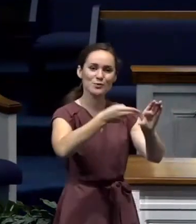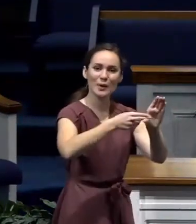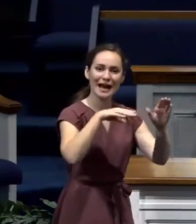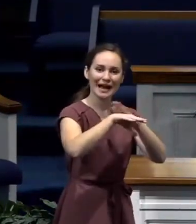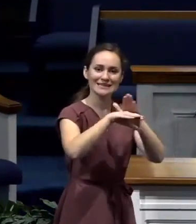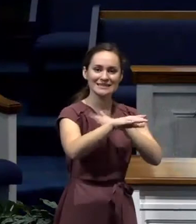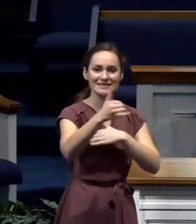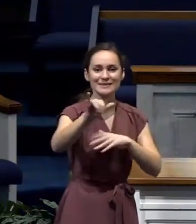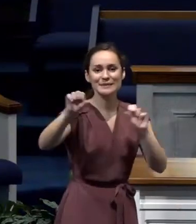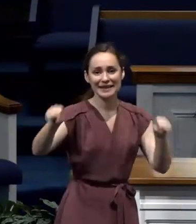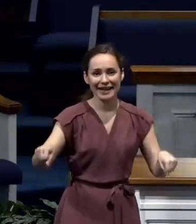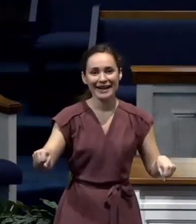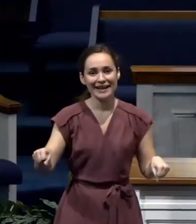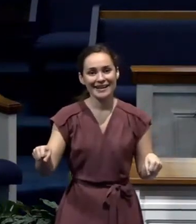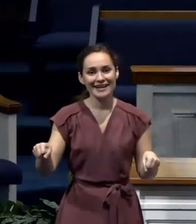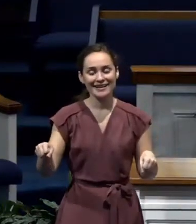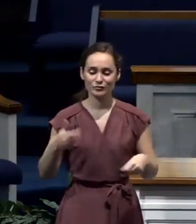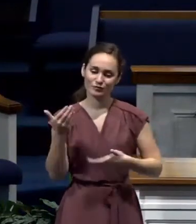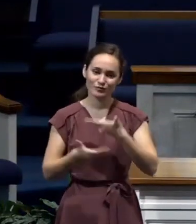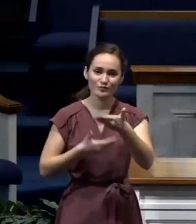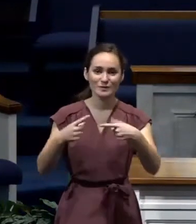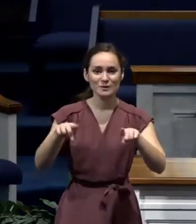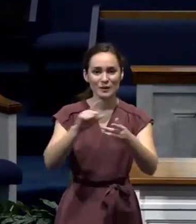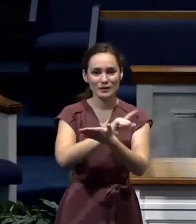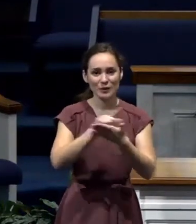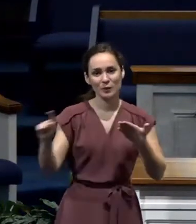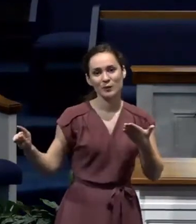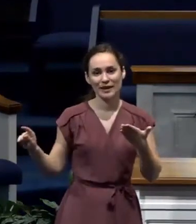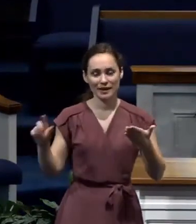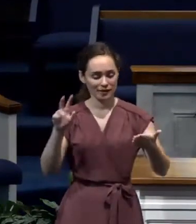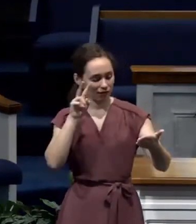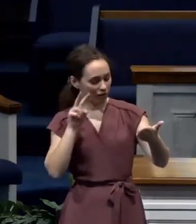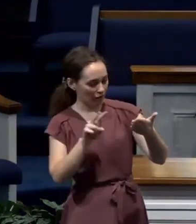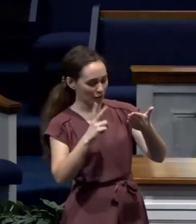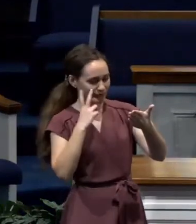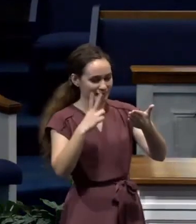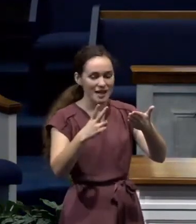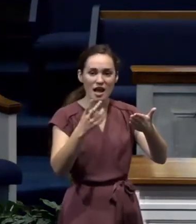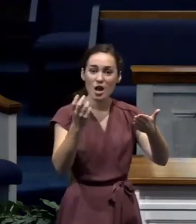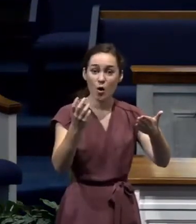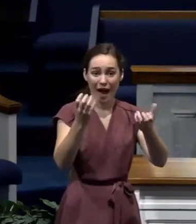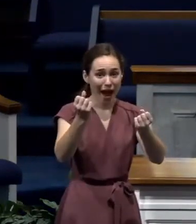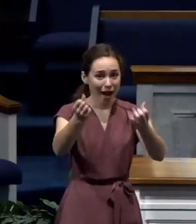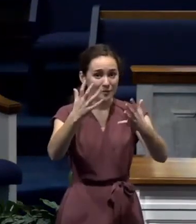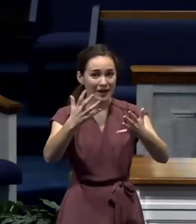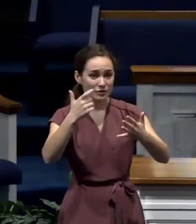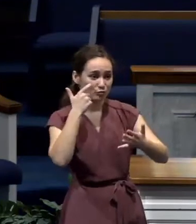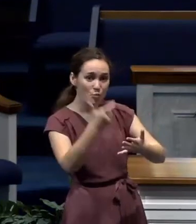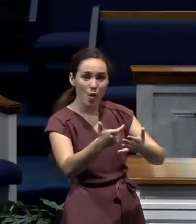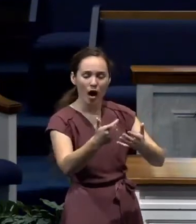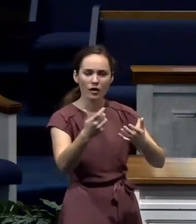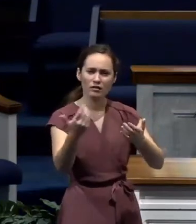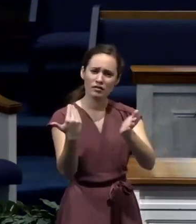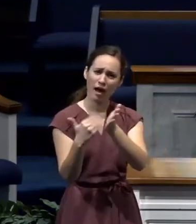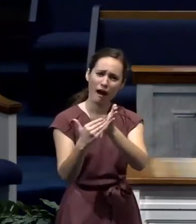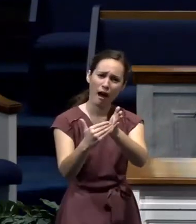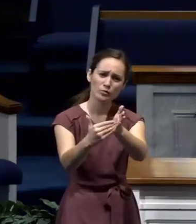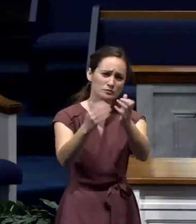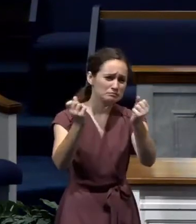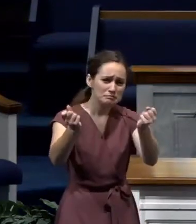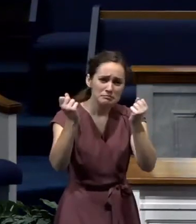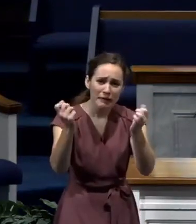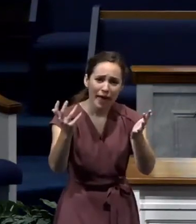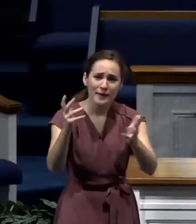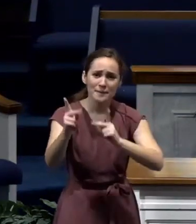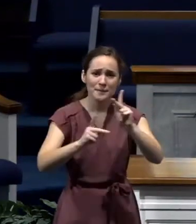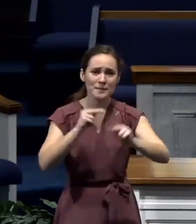them. And later on, we find through the week, there are thousands of views and downloads. And I think from people that normally wouldn't